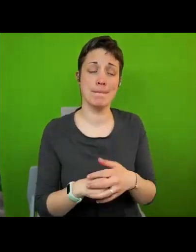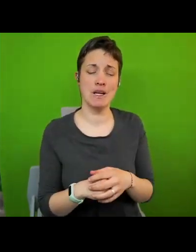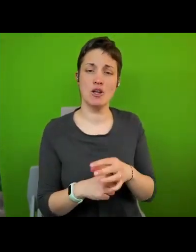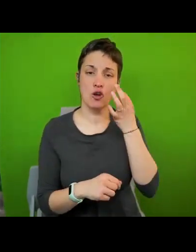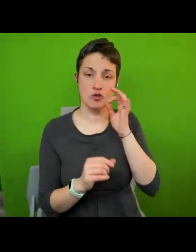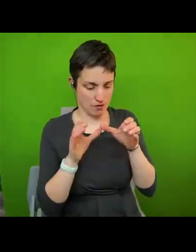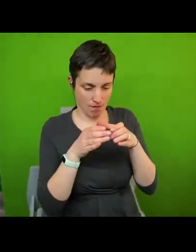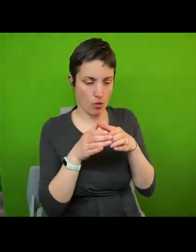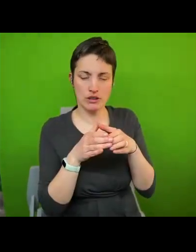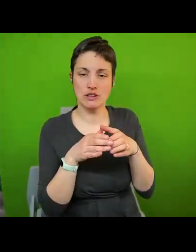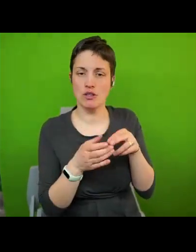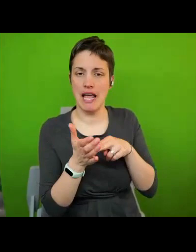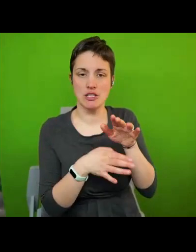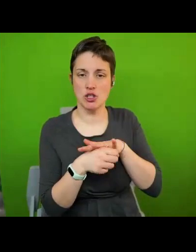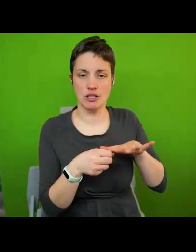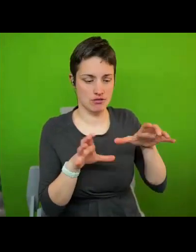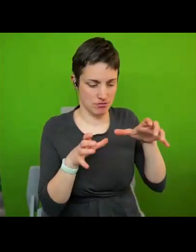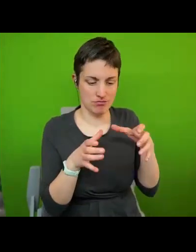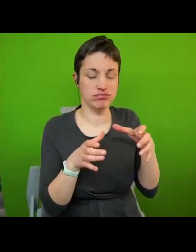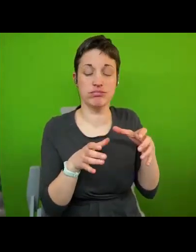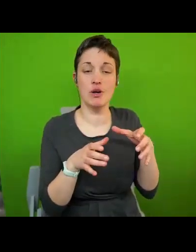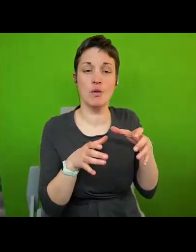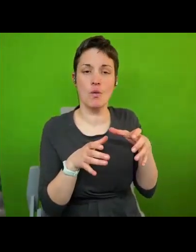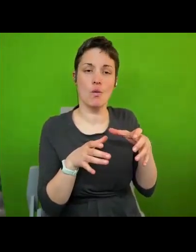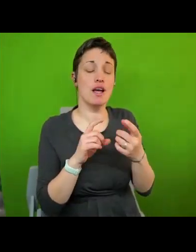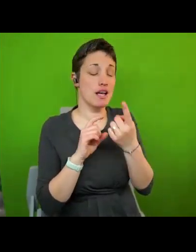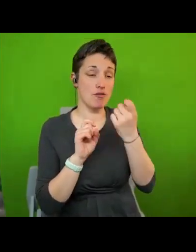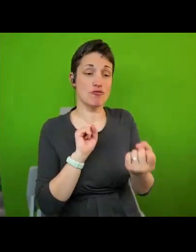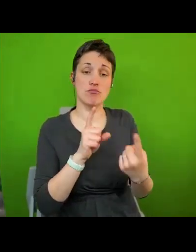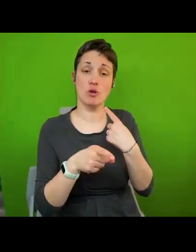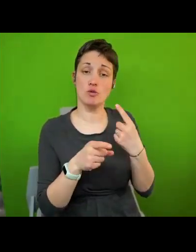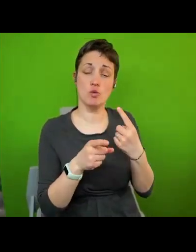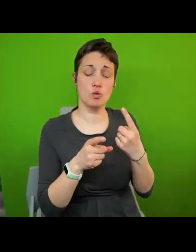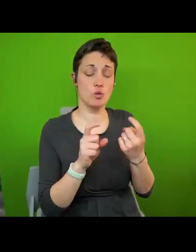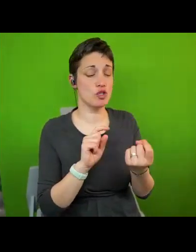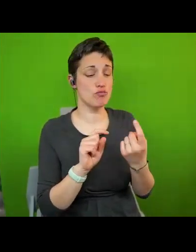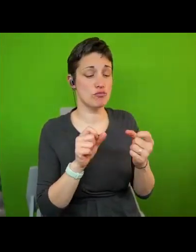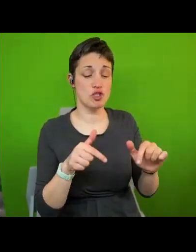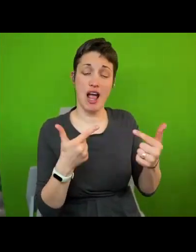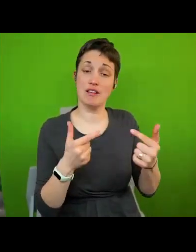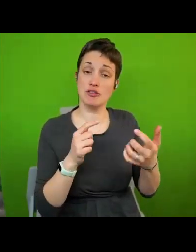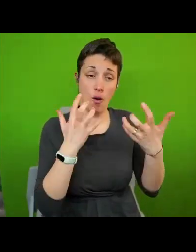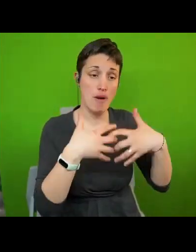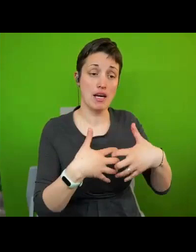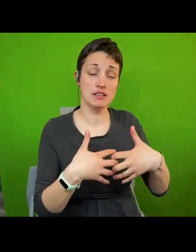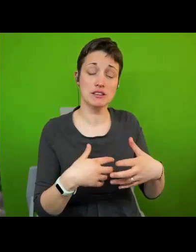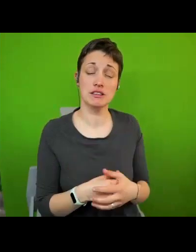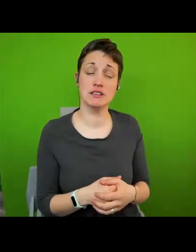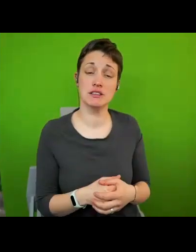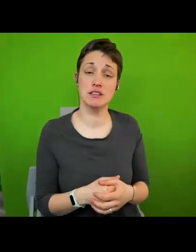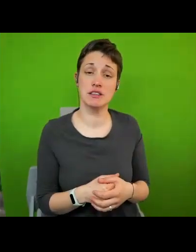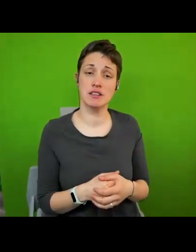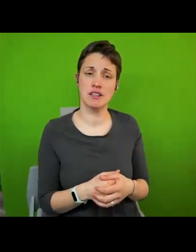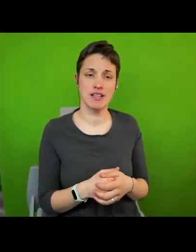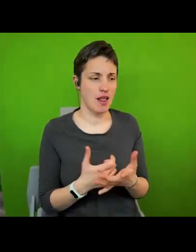includes various stakeholders to respond to complex challenges and such a newfound urban